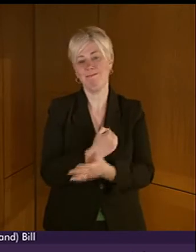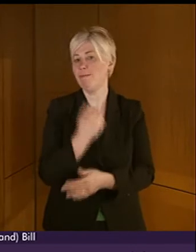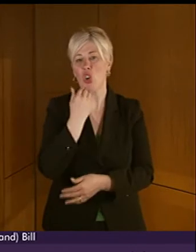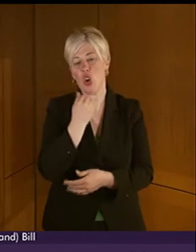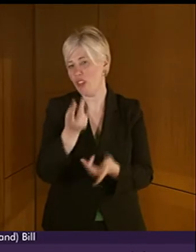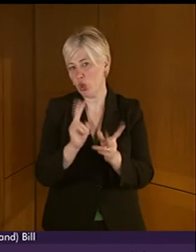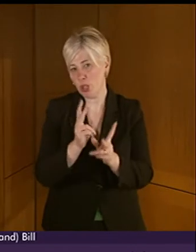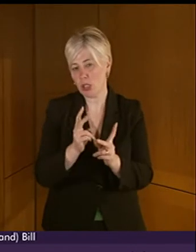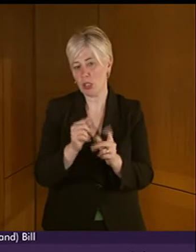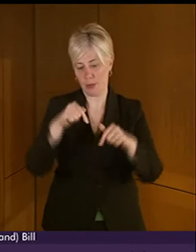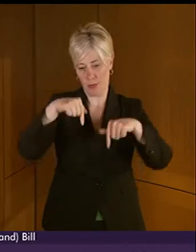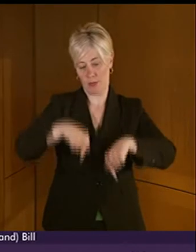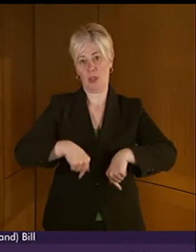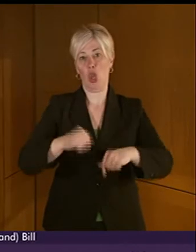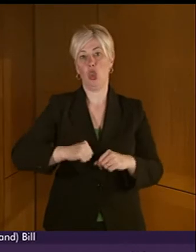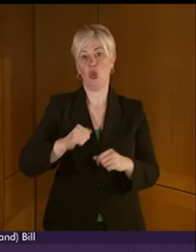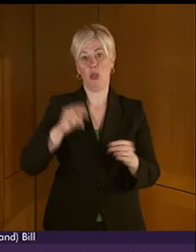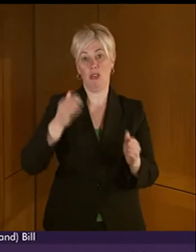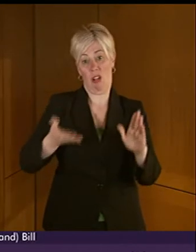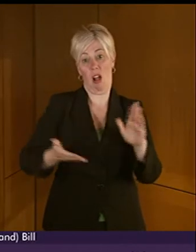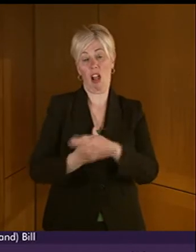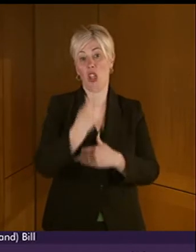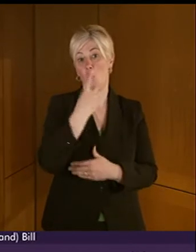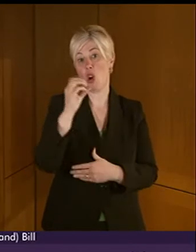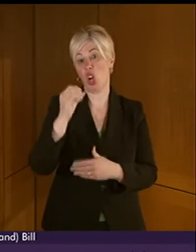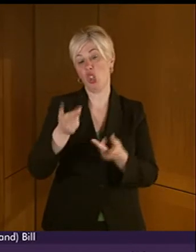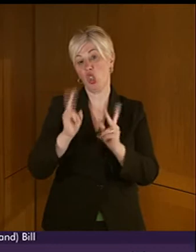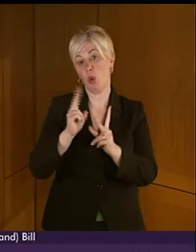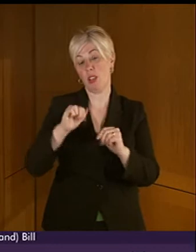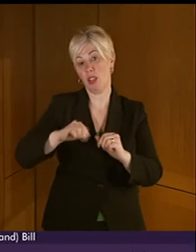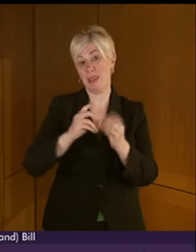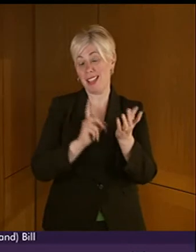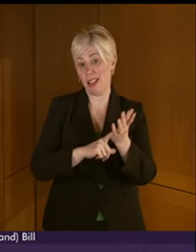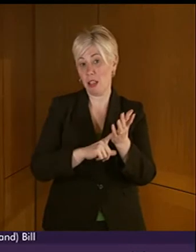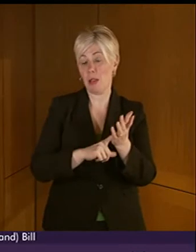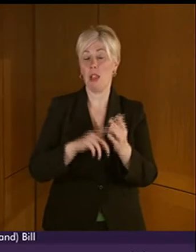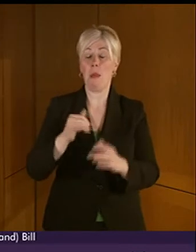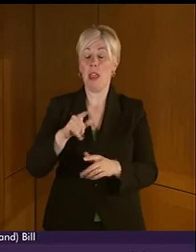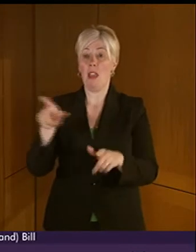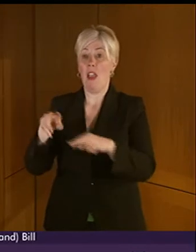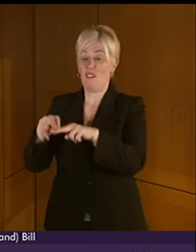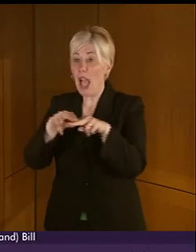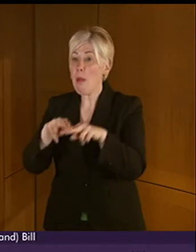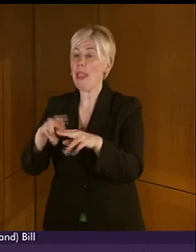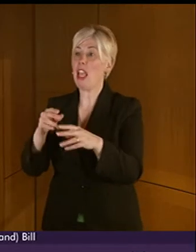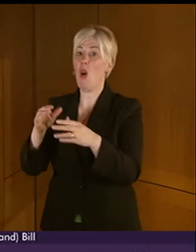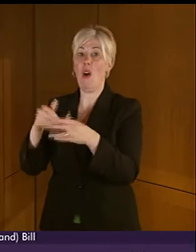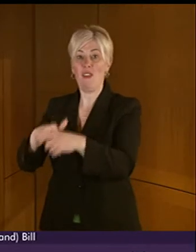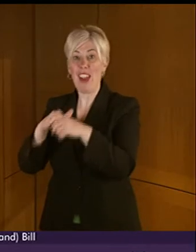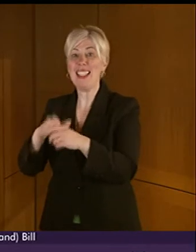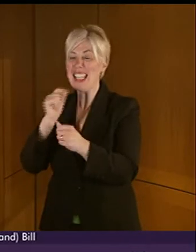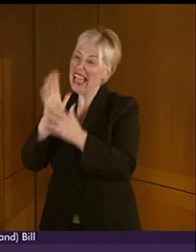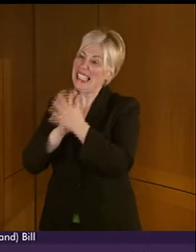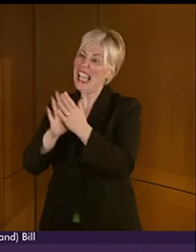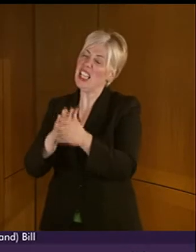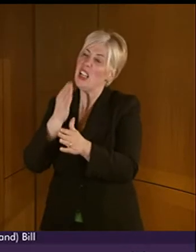Scotland, have less than 100 interpreters for BSL. Many people have family members or friends who do this on their behalf. Many